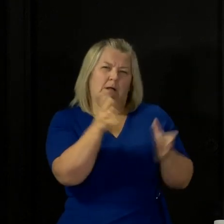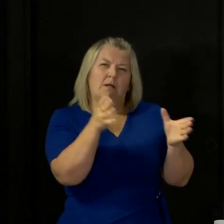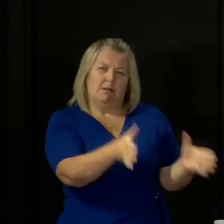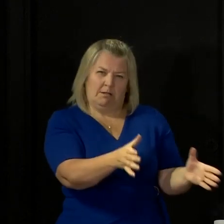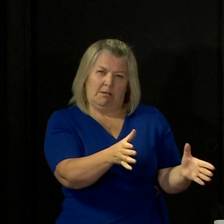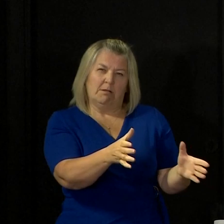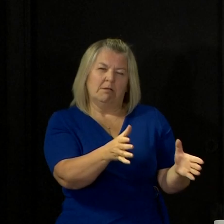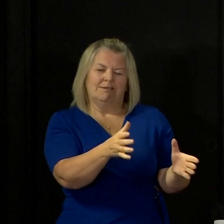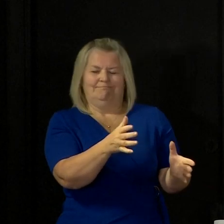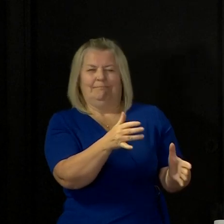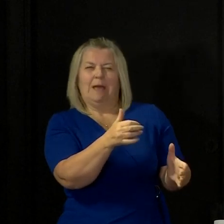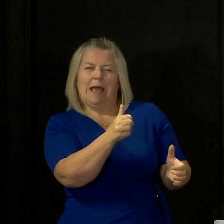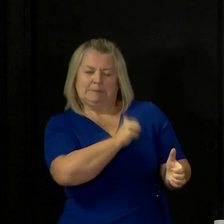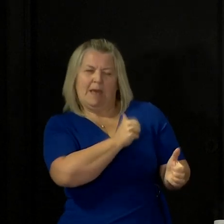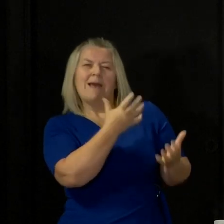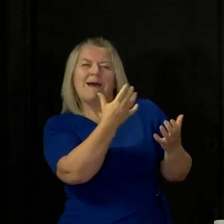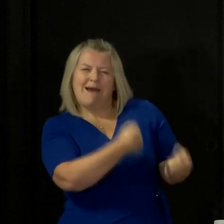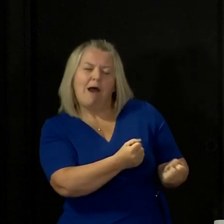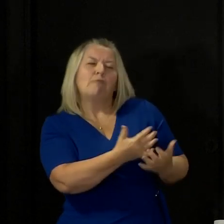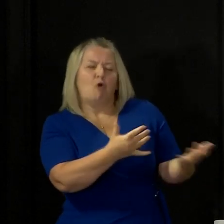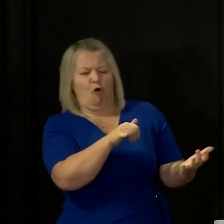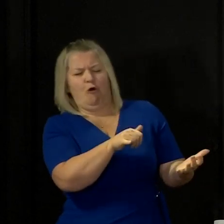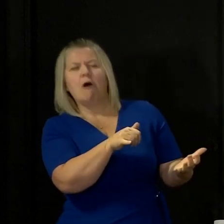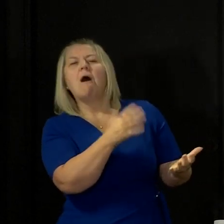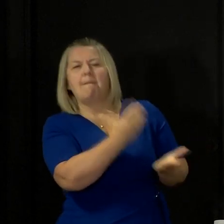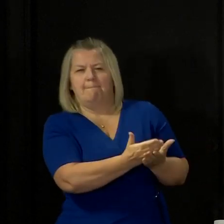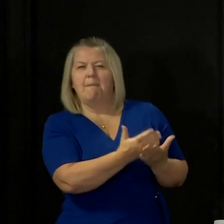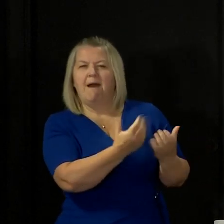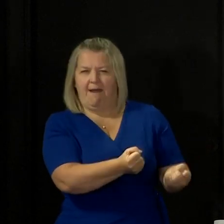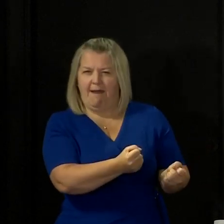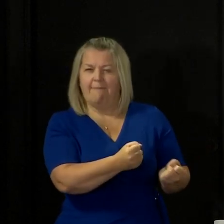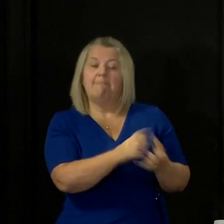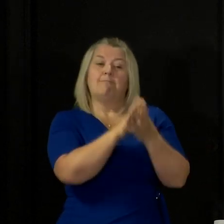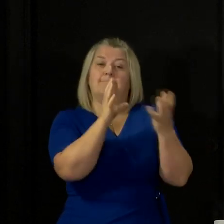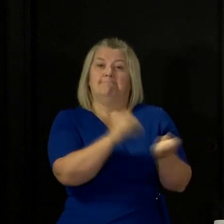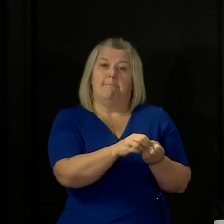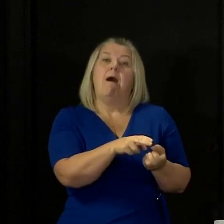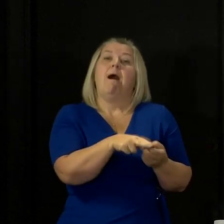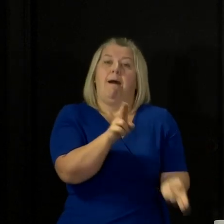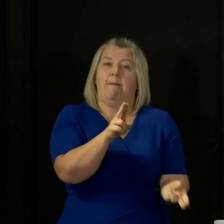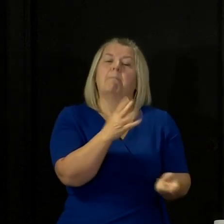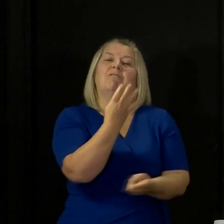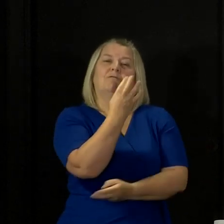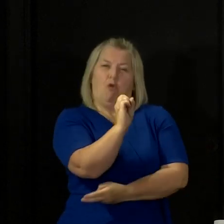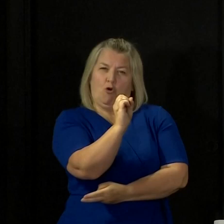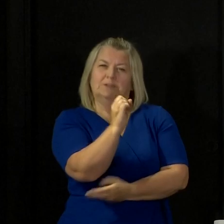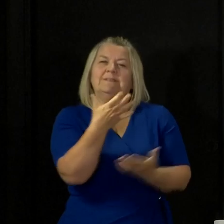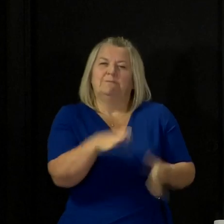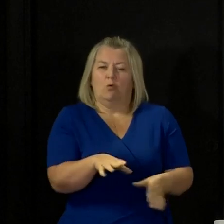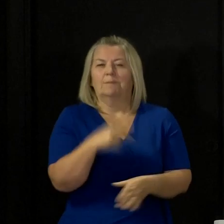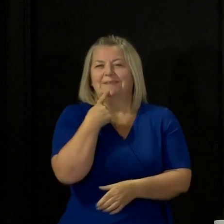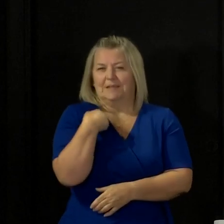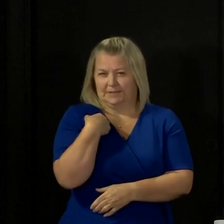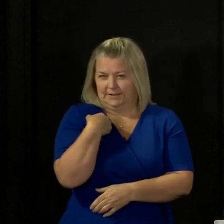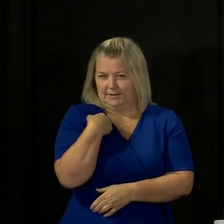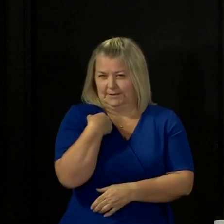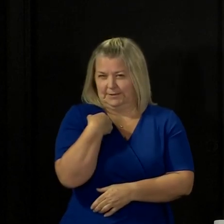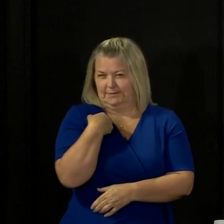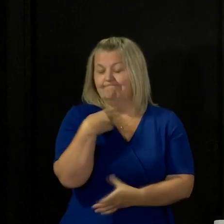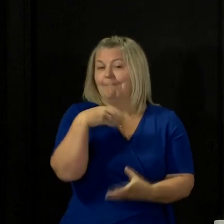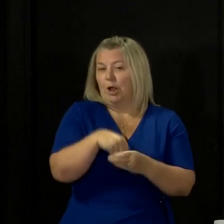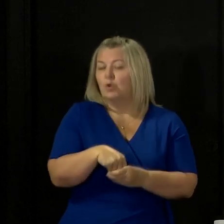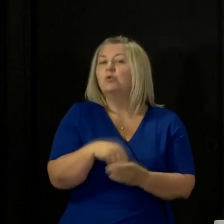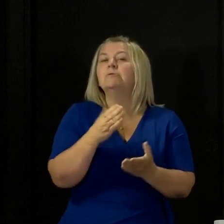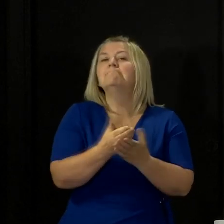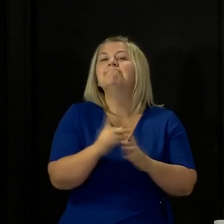confirmed or suspected COVID-19. That represents a total increase of 40 from yesterday, including an increase of